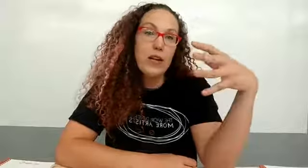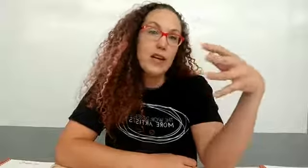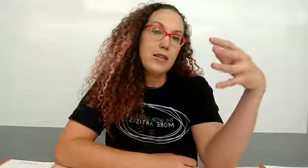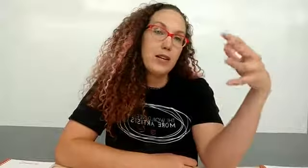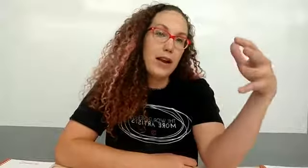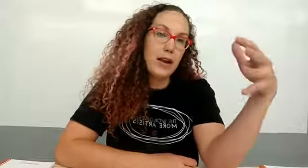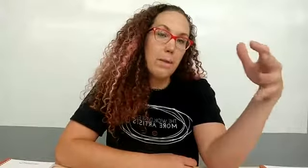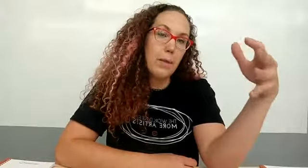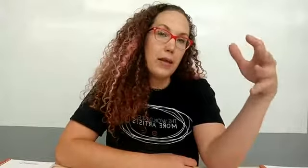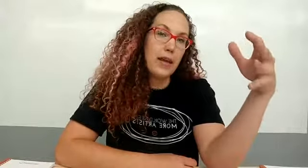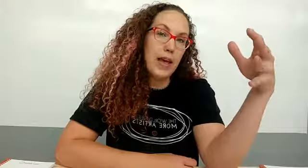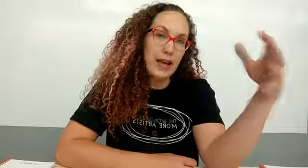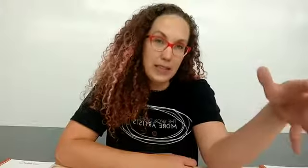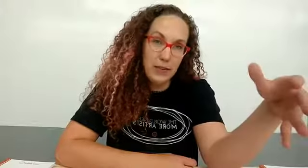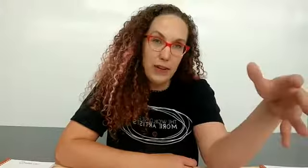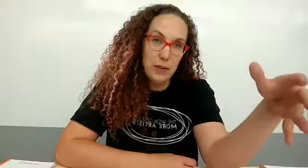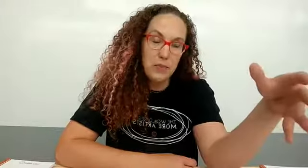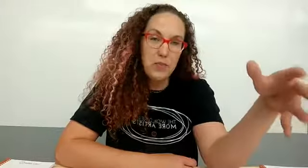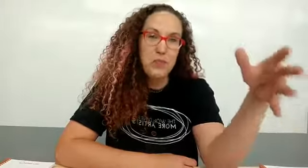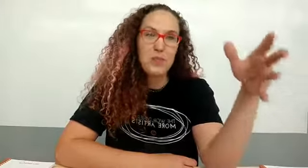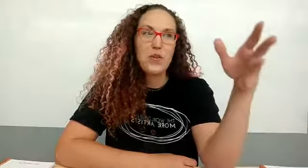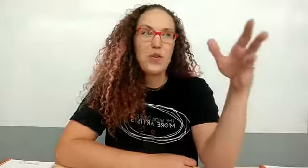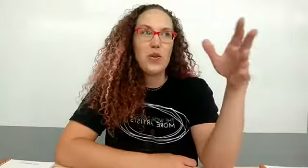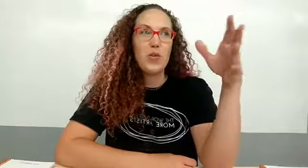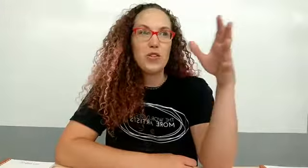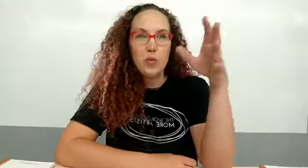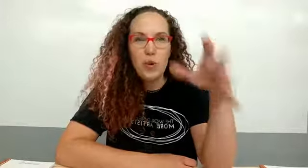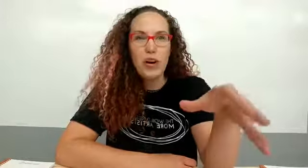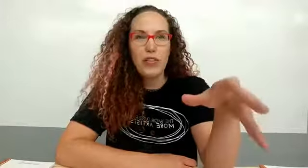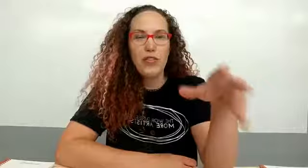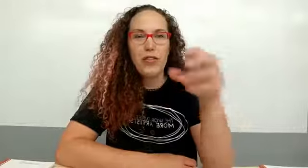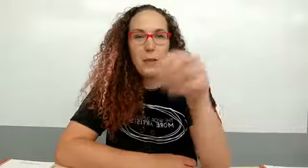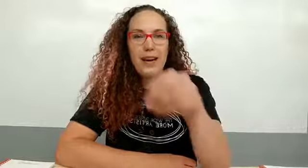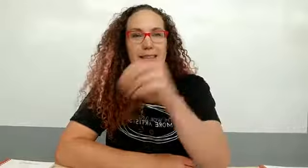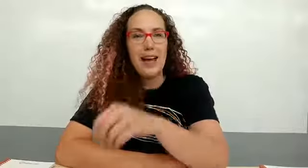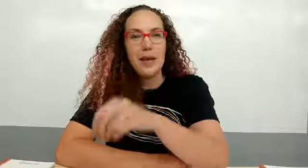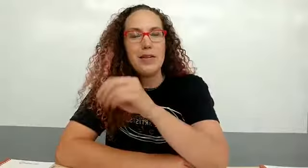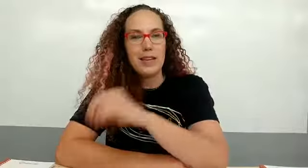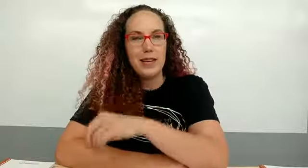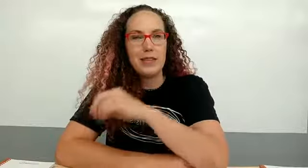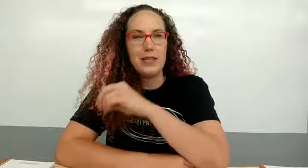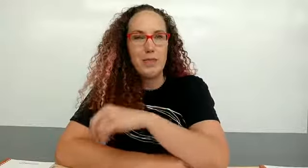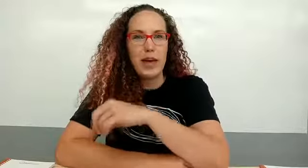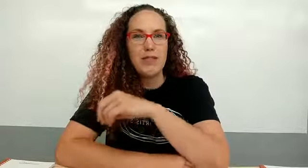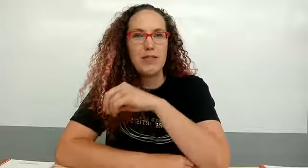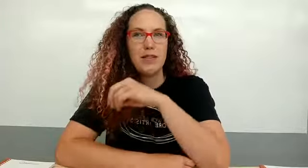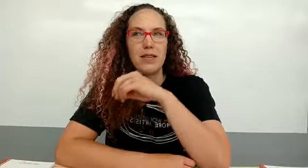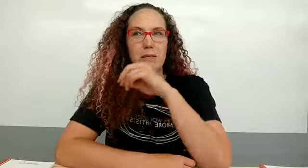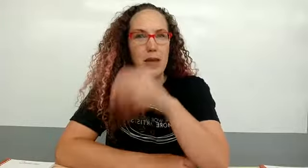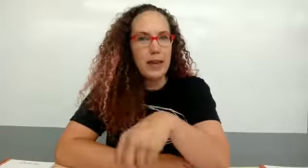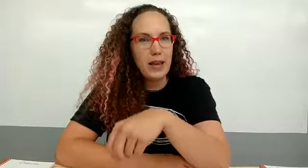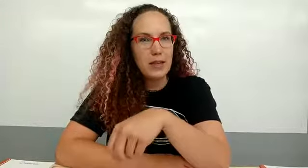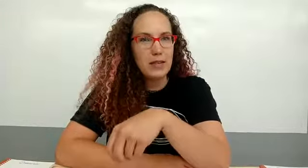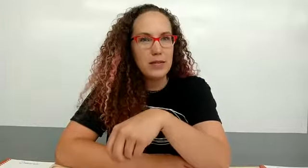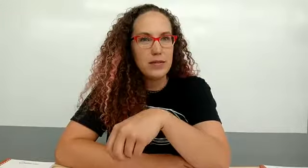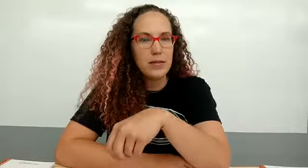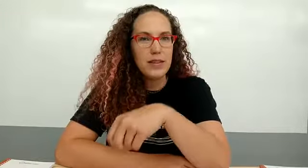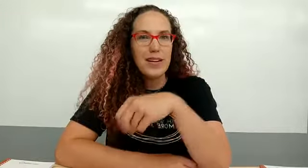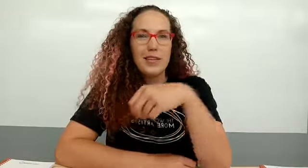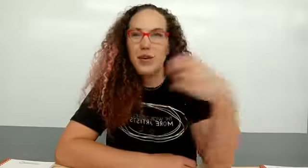went into setting up the activity was worth the amount of time that the kids spent making it so